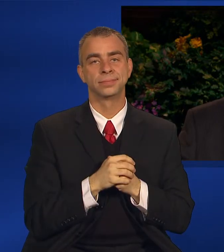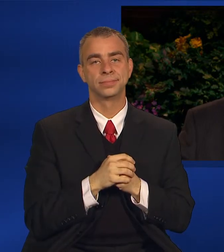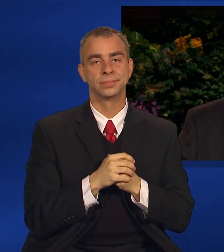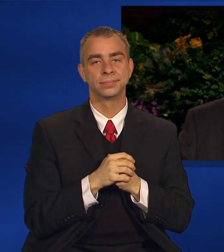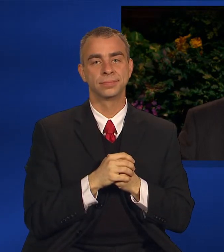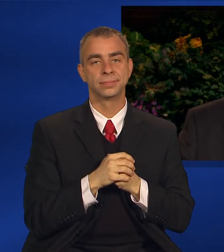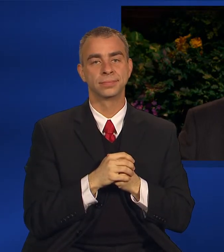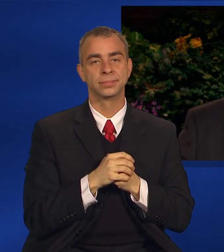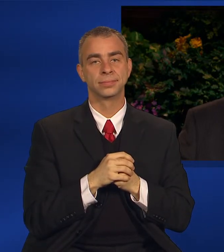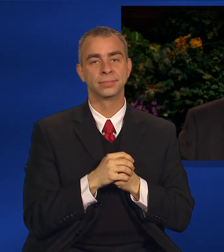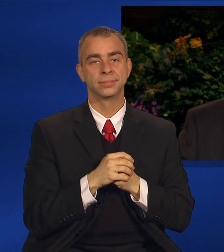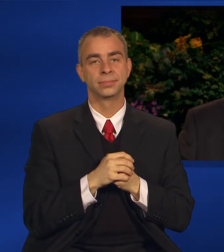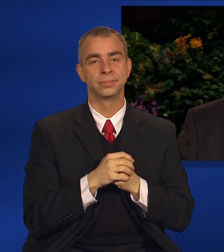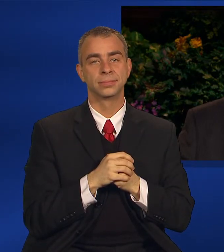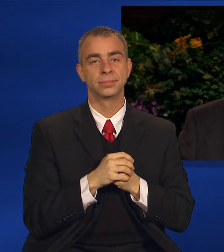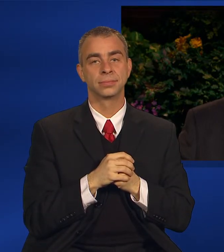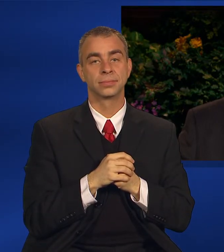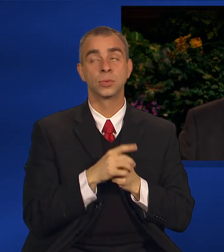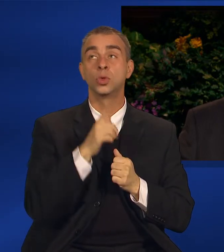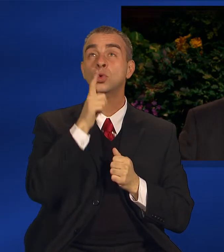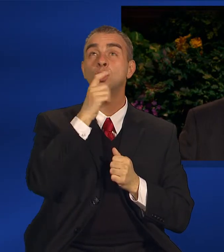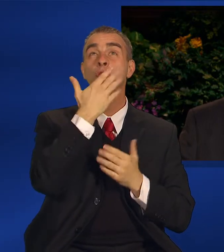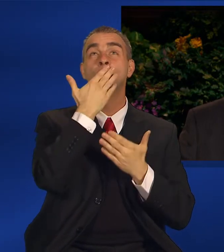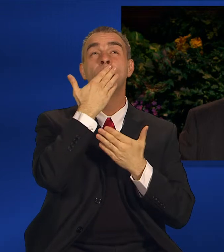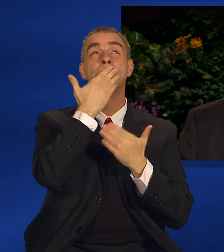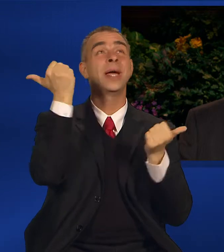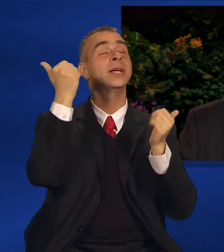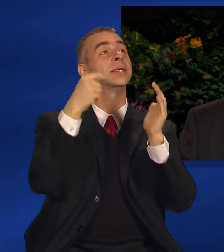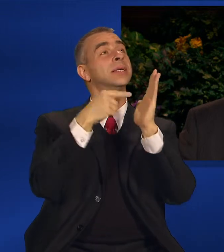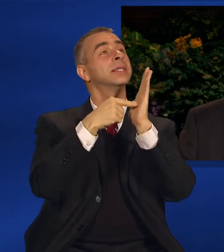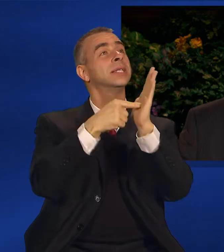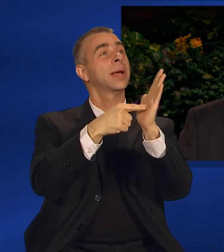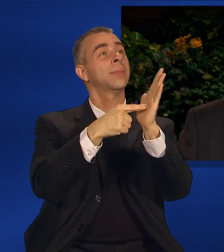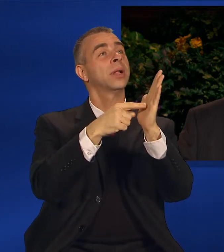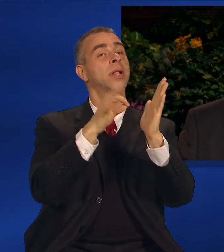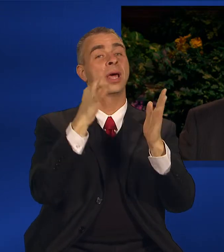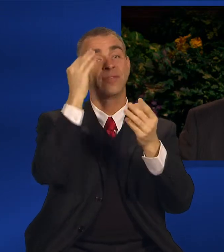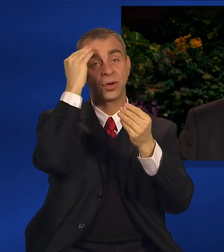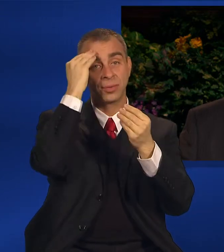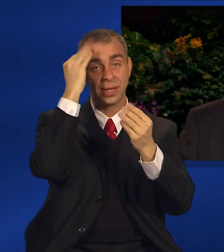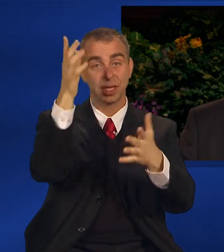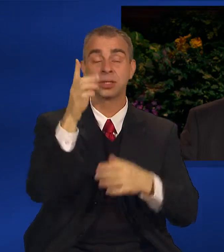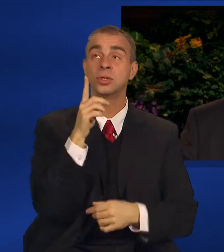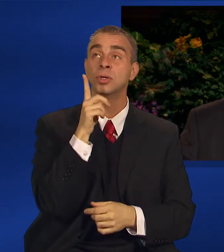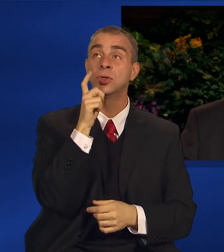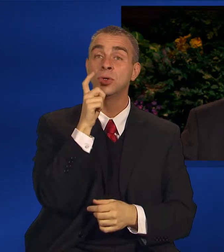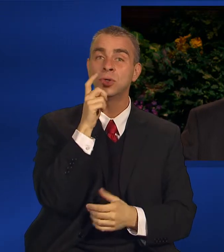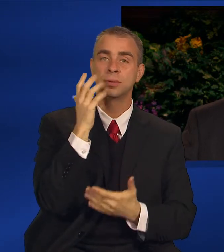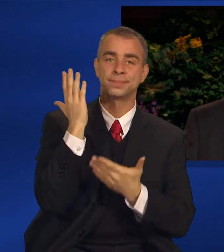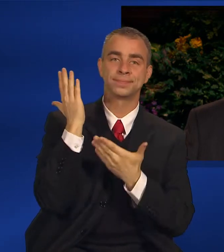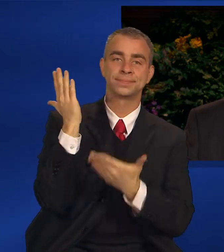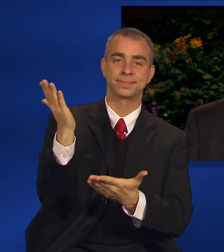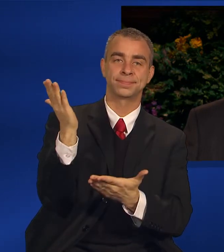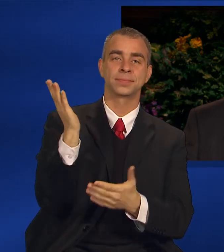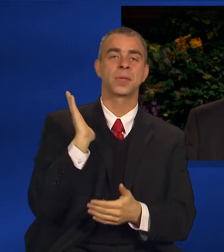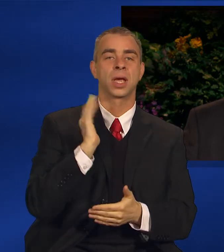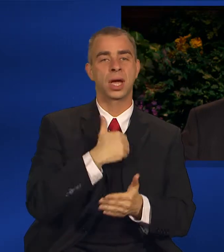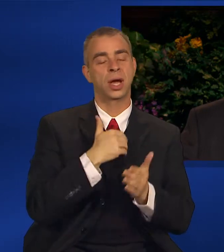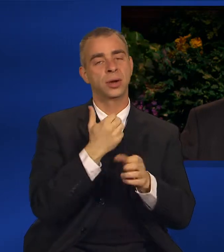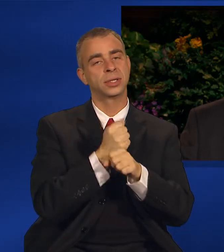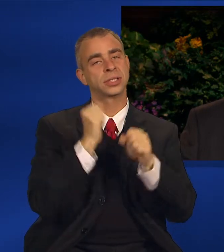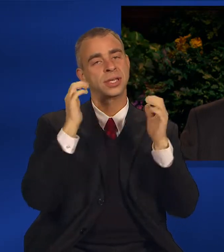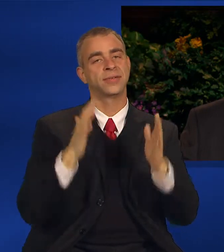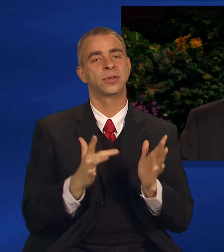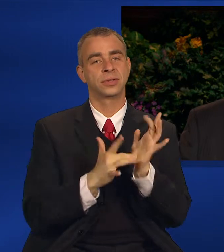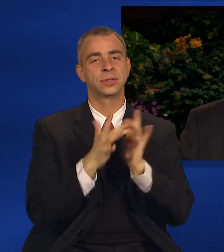quote. Now, greater example of obedience exists than that of our